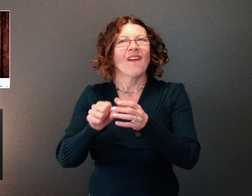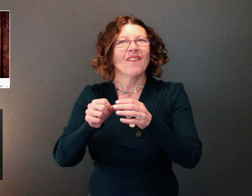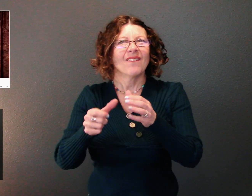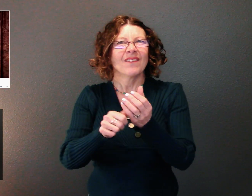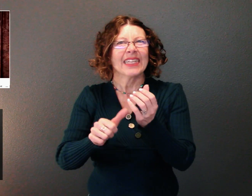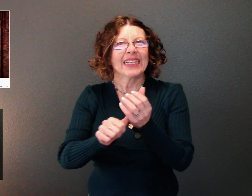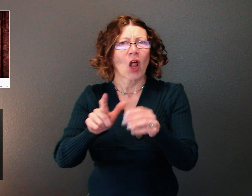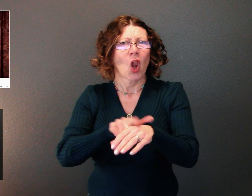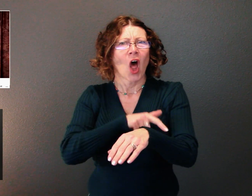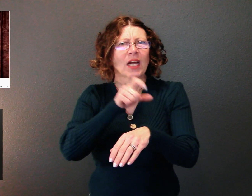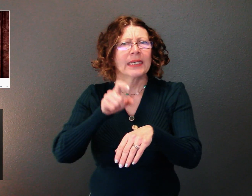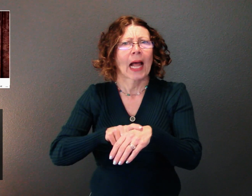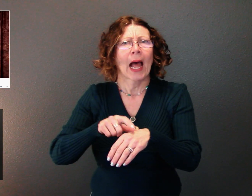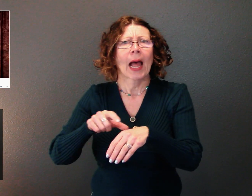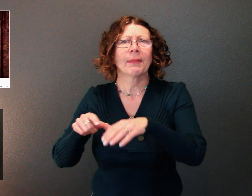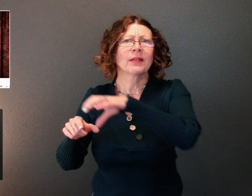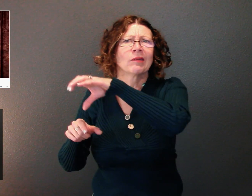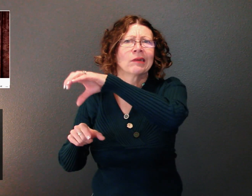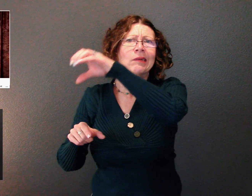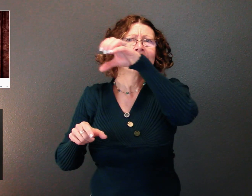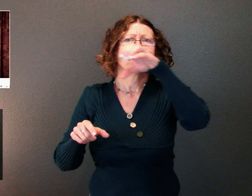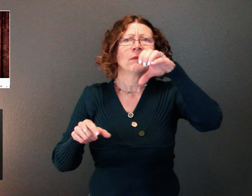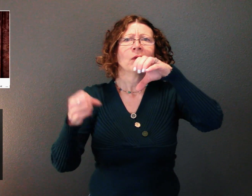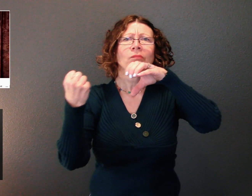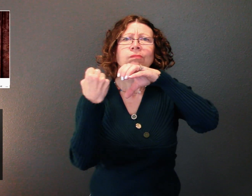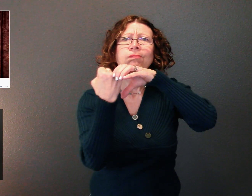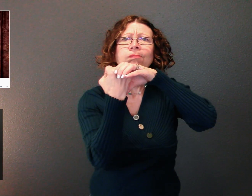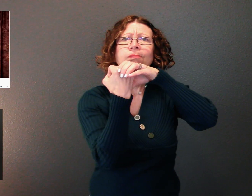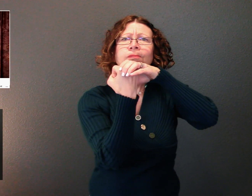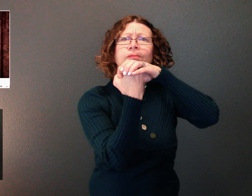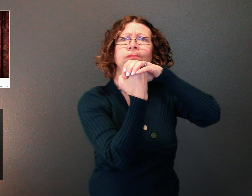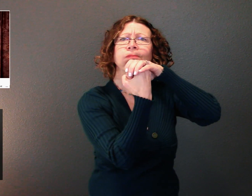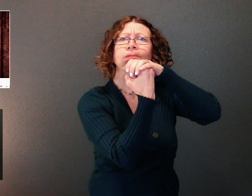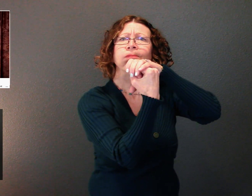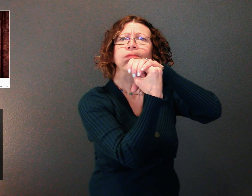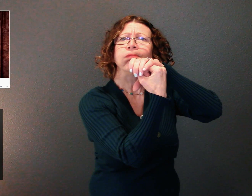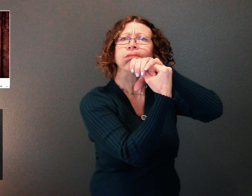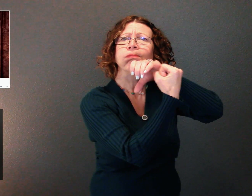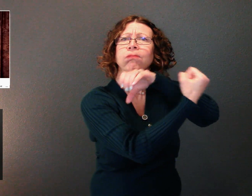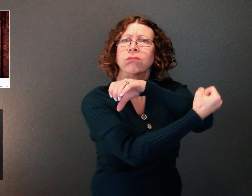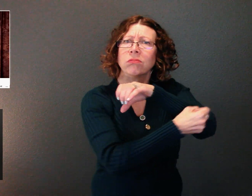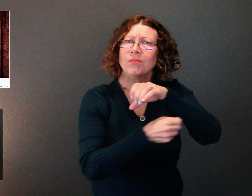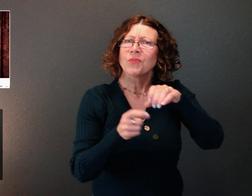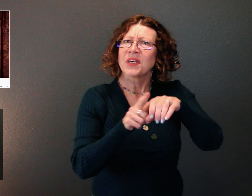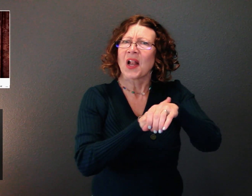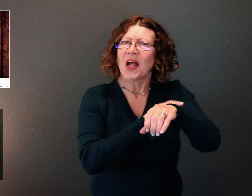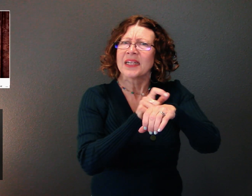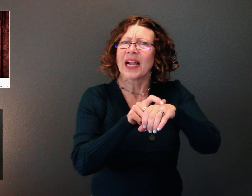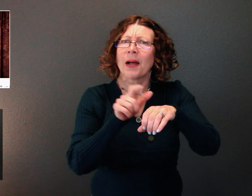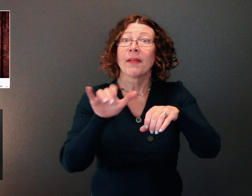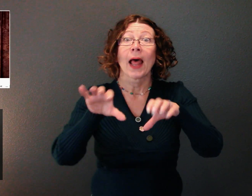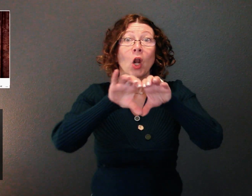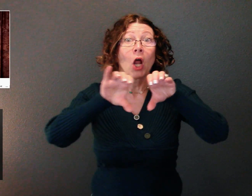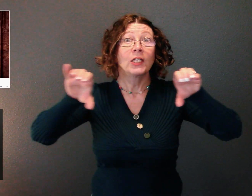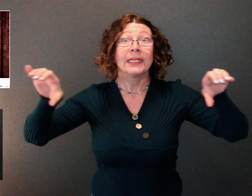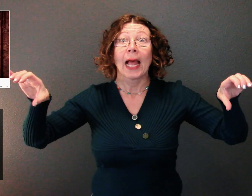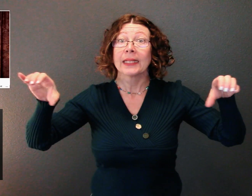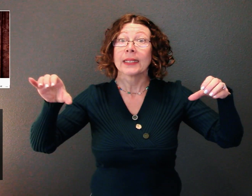quite a bit of time and is in contact relatively closely with the walls of your large intestine. Your large intestine is going to do a couple of things